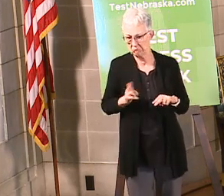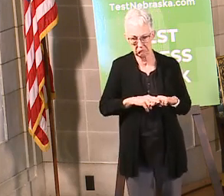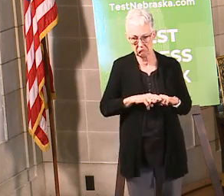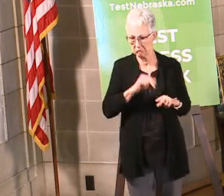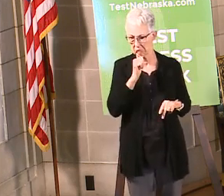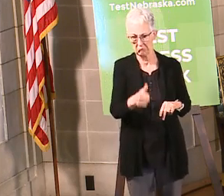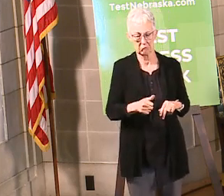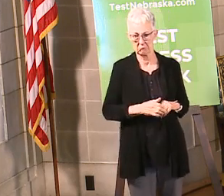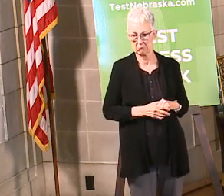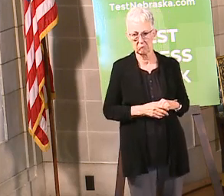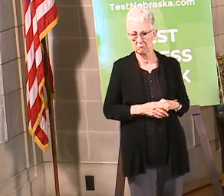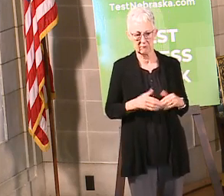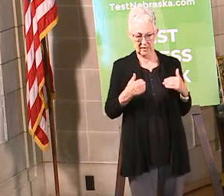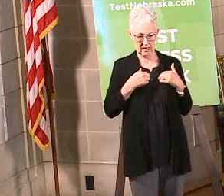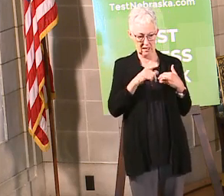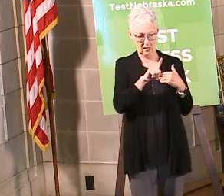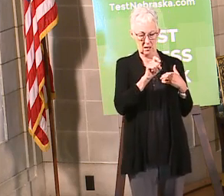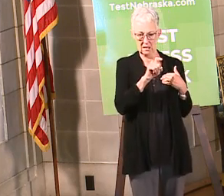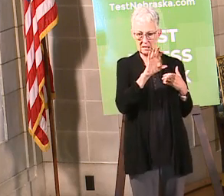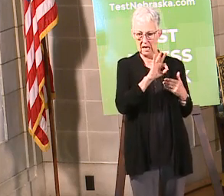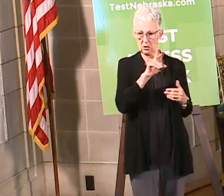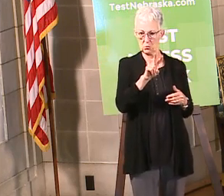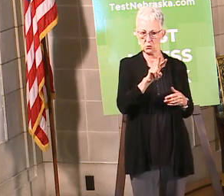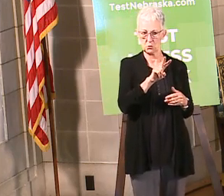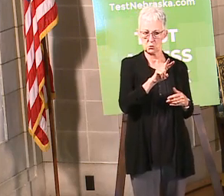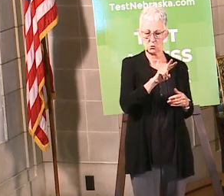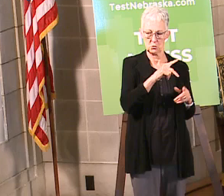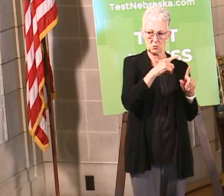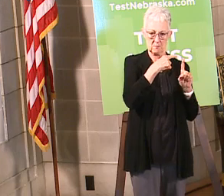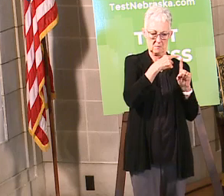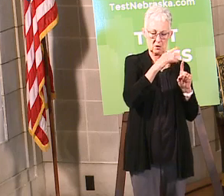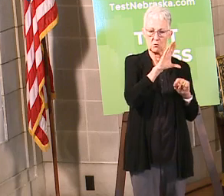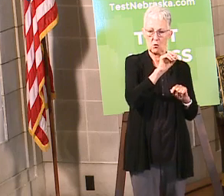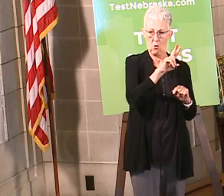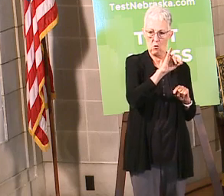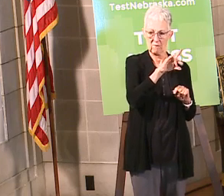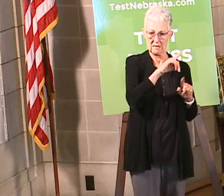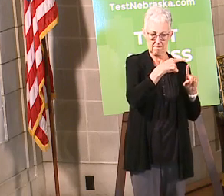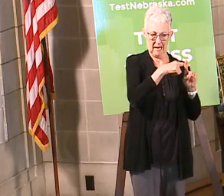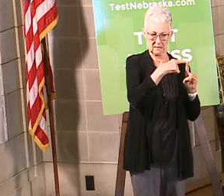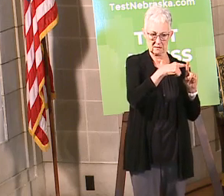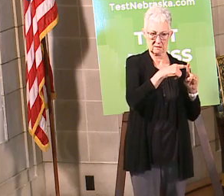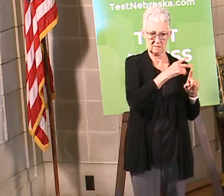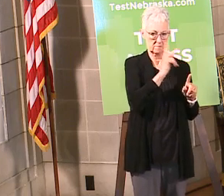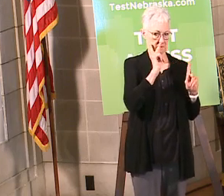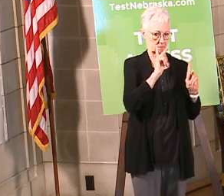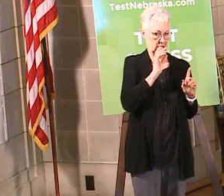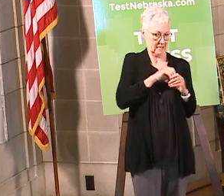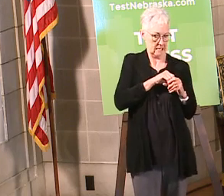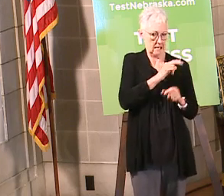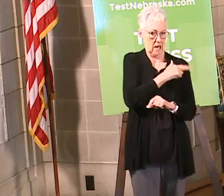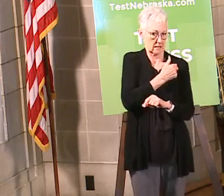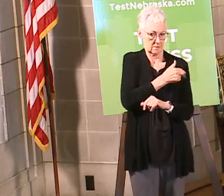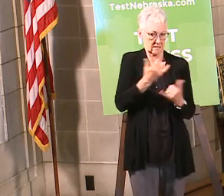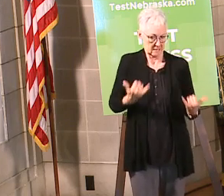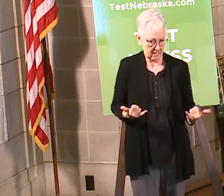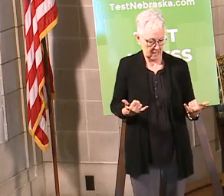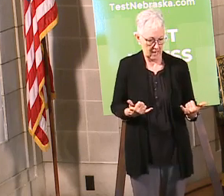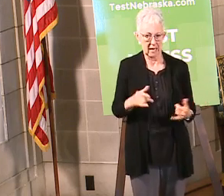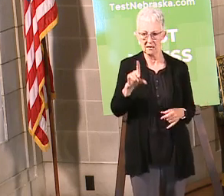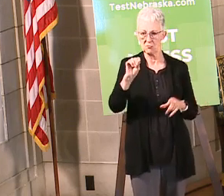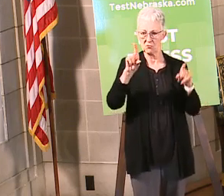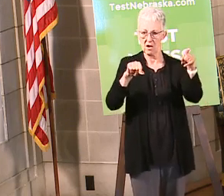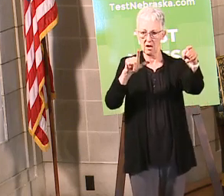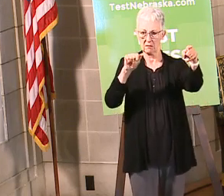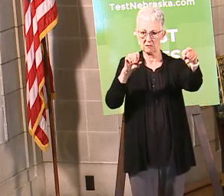mentioned, we have 192 COVID-positive patients throughout the state of Nebraska and the hospitals right now. Of that, Douglas County has